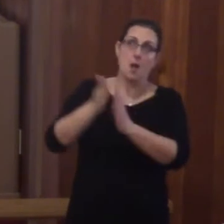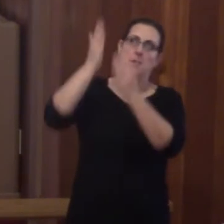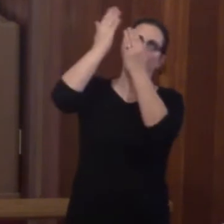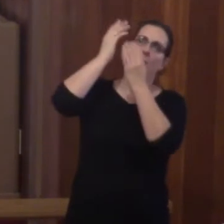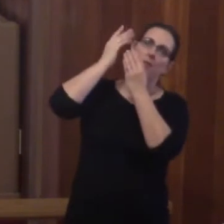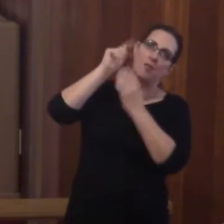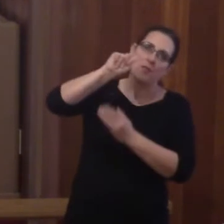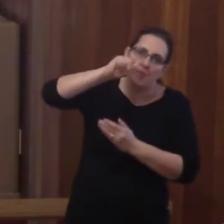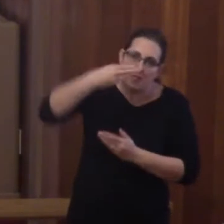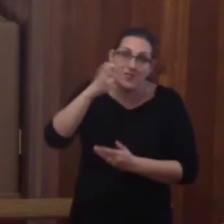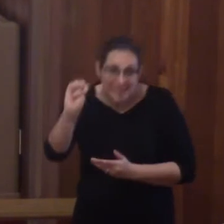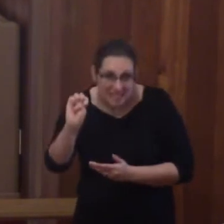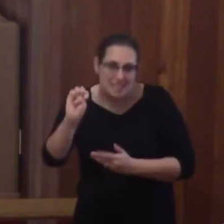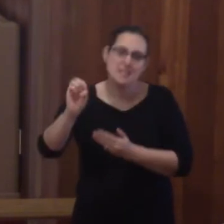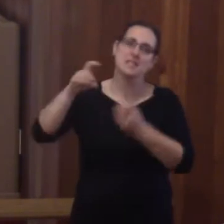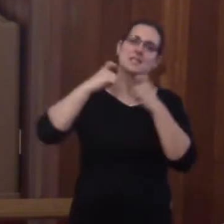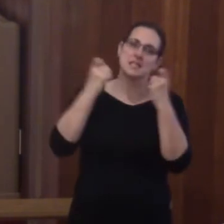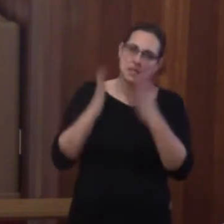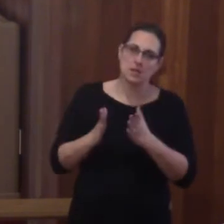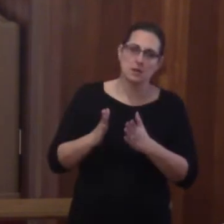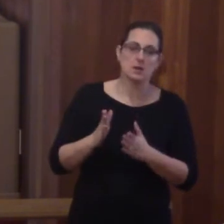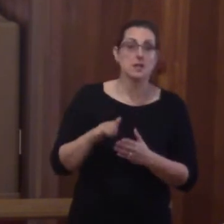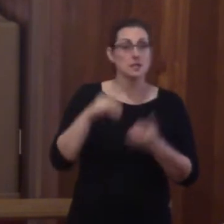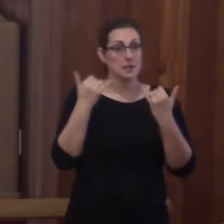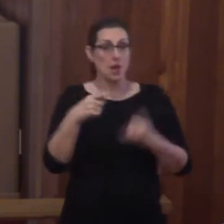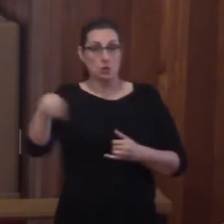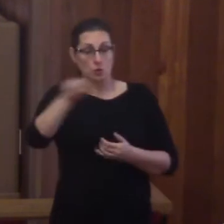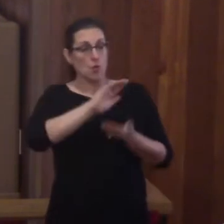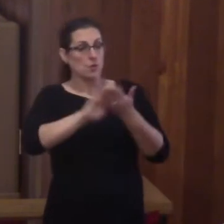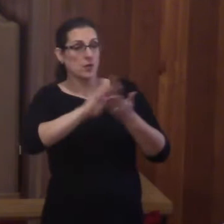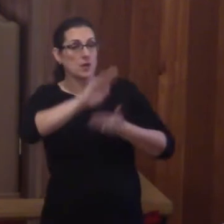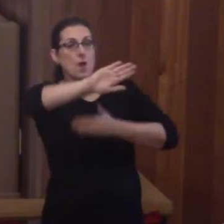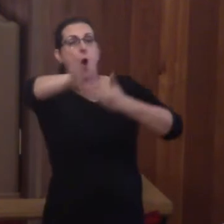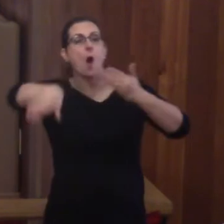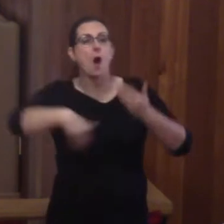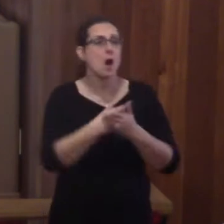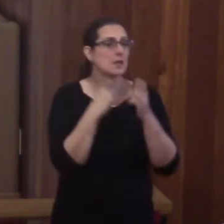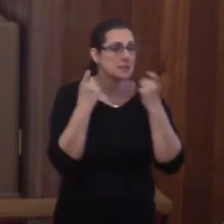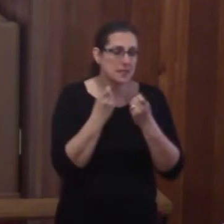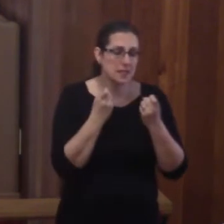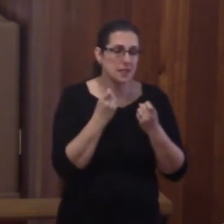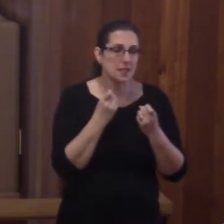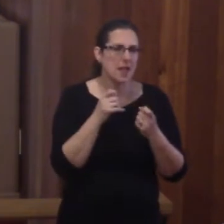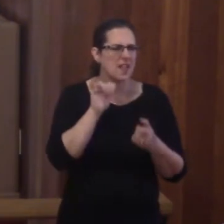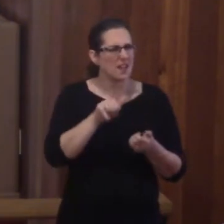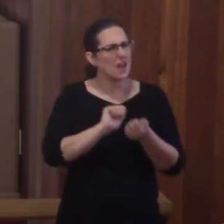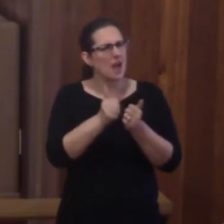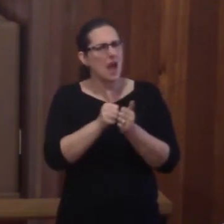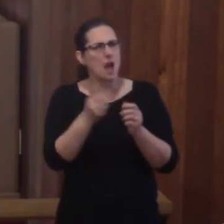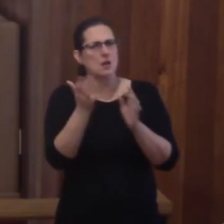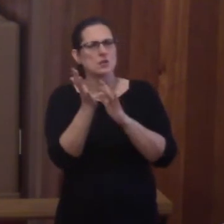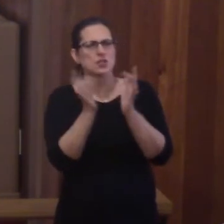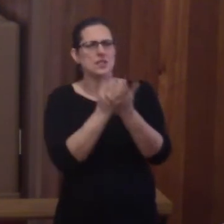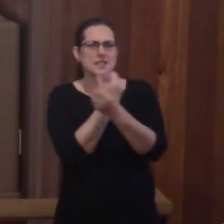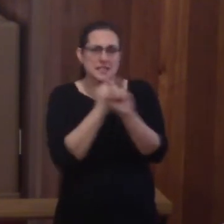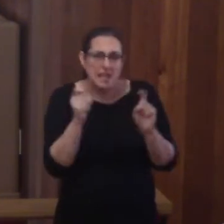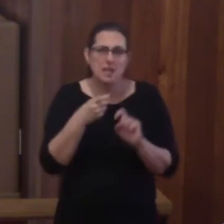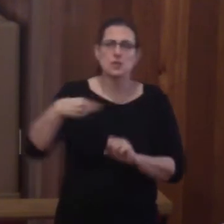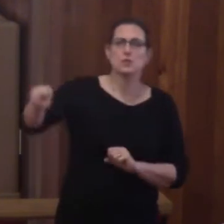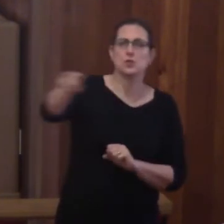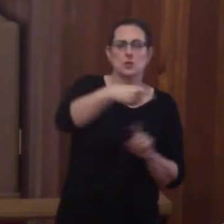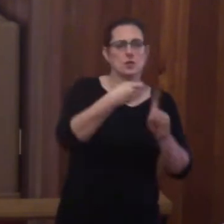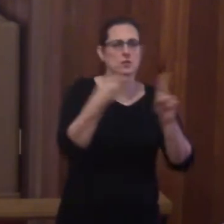so that you may be forgiven all of your sin. And that is how Jesus rescues you from